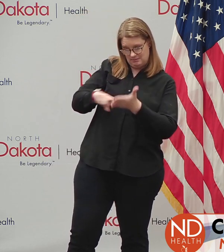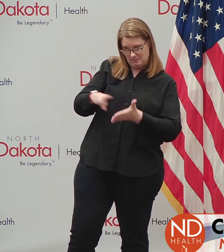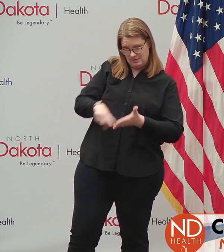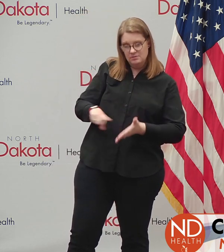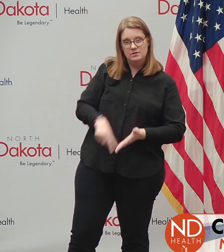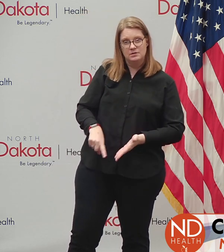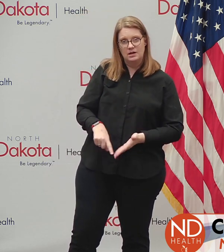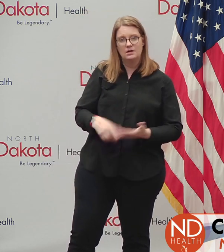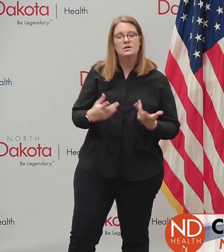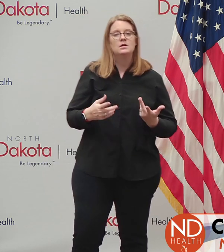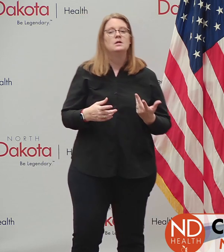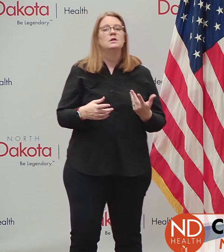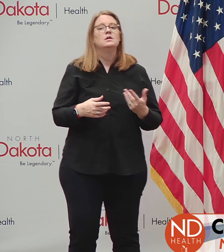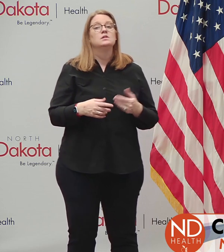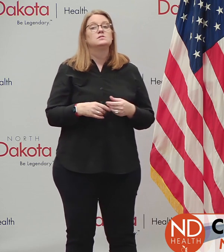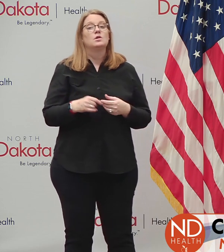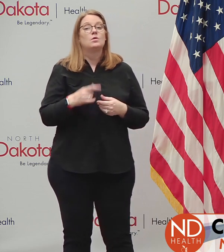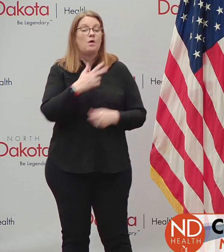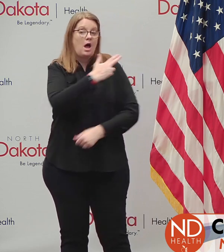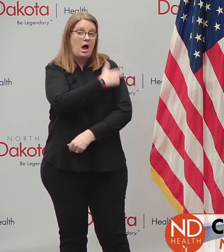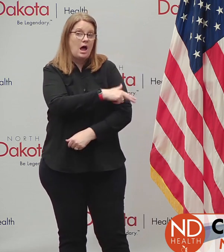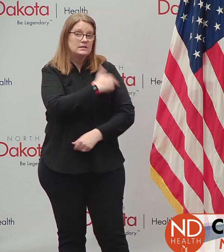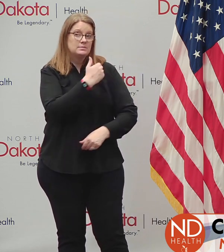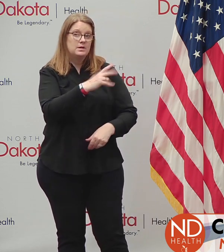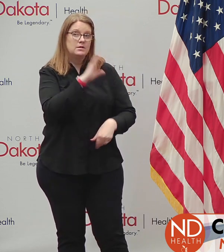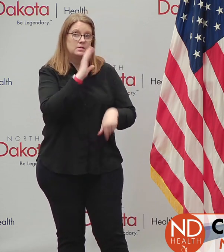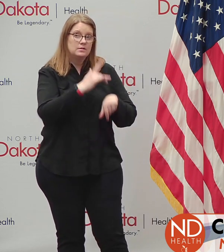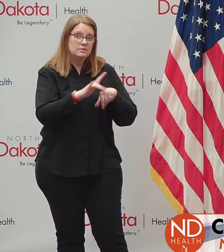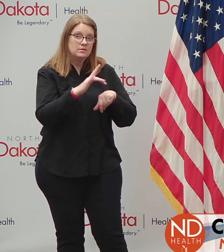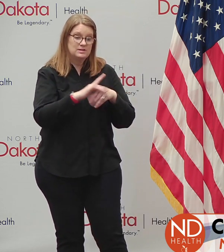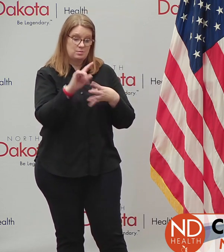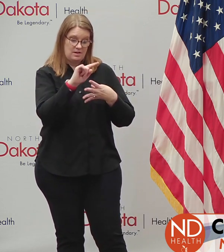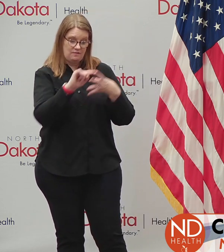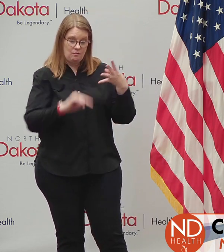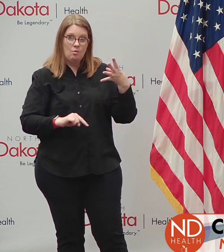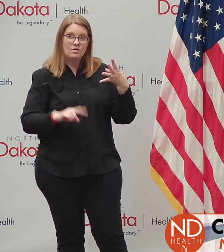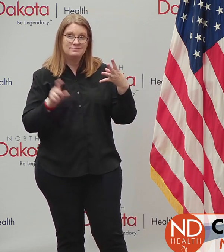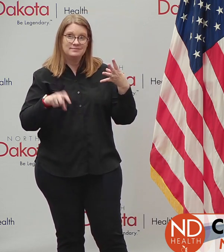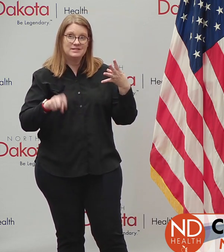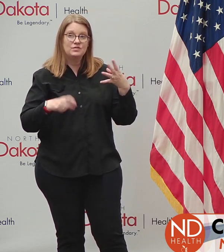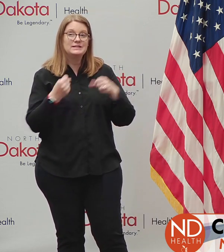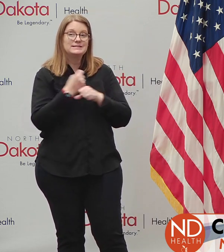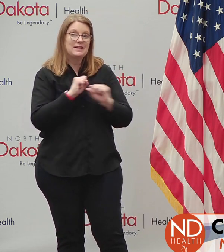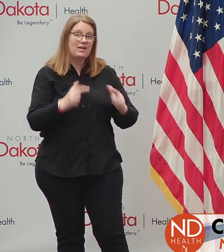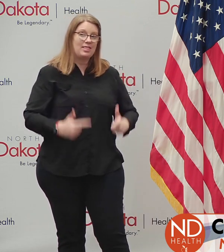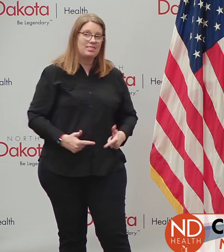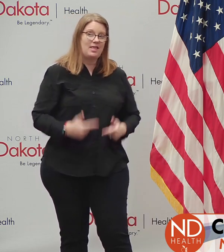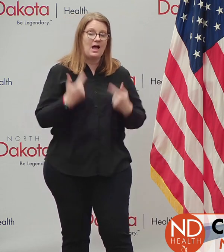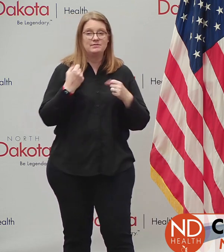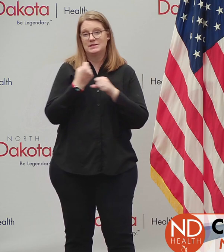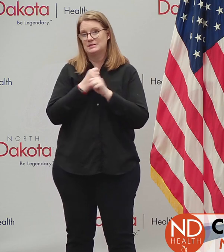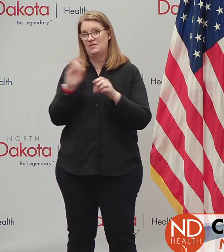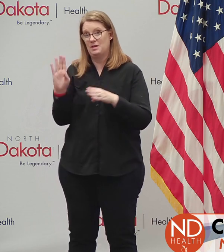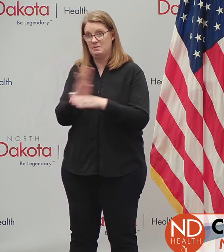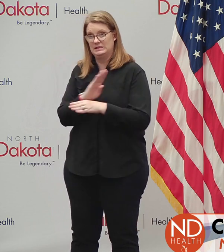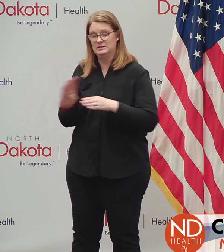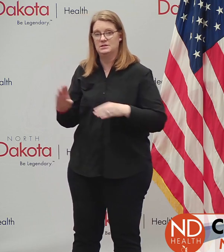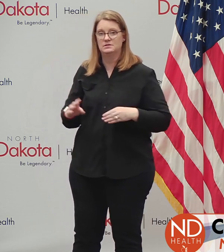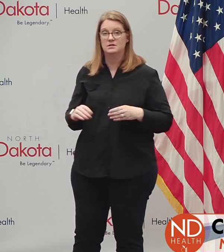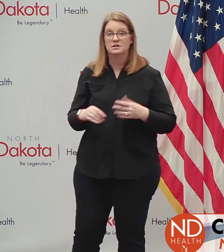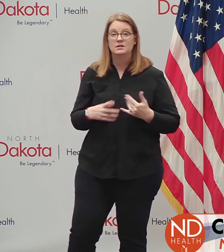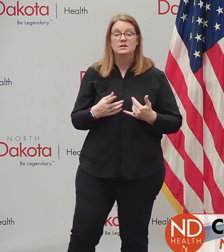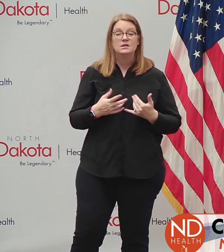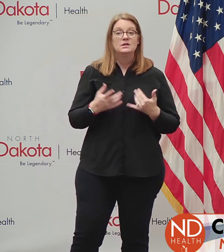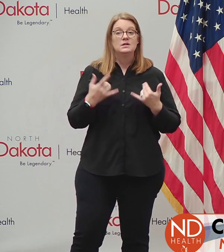capacity has been one of the four pillars of saving lives and livelihoods. Today is one of the most stressed times the healthcare